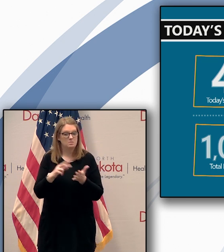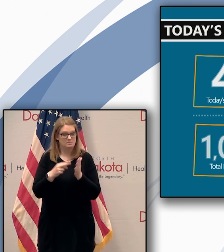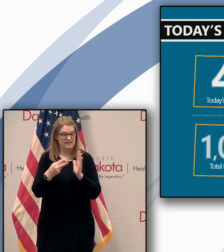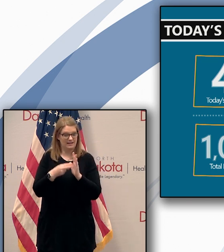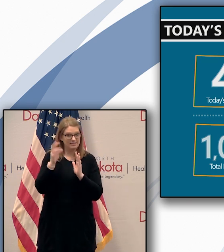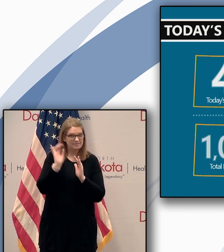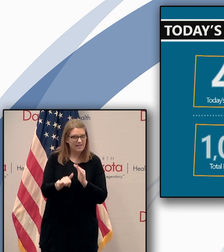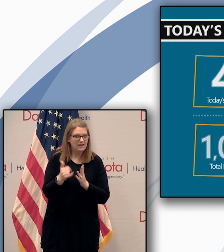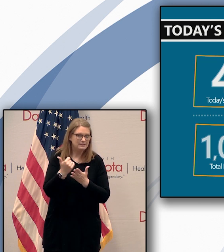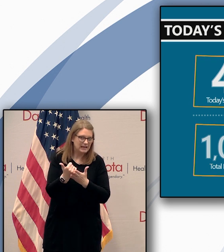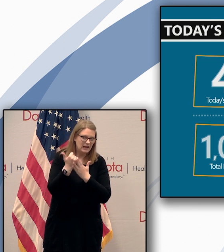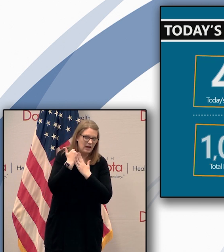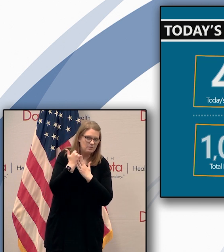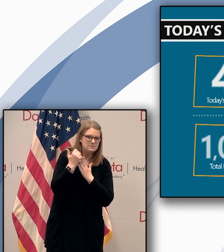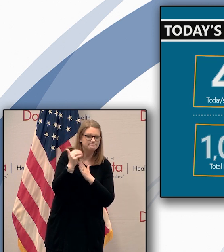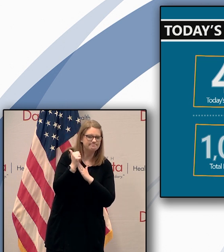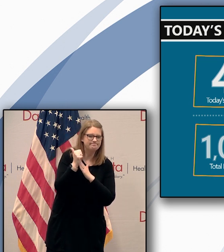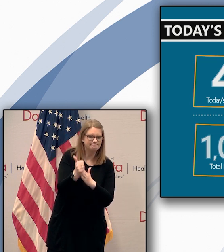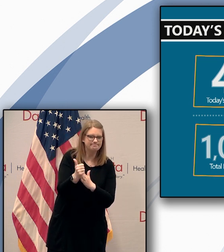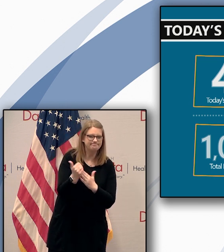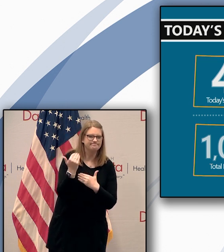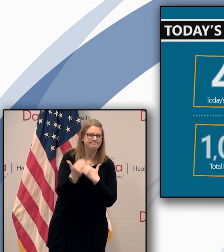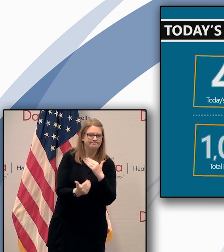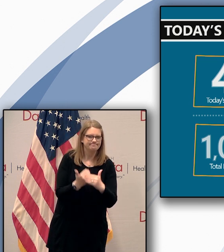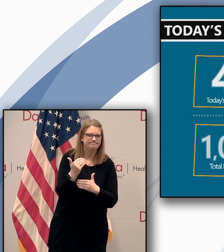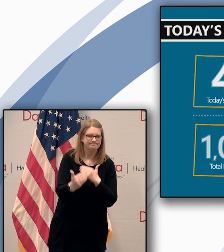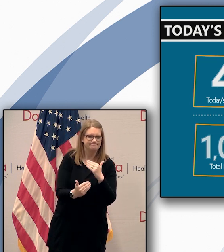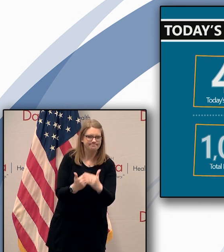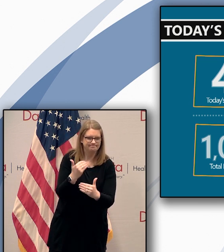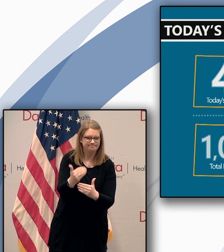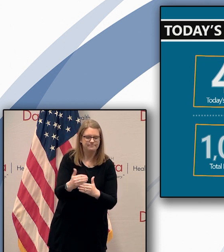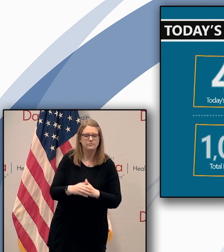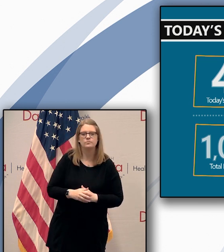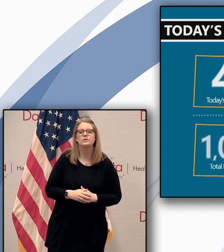as it guides us through these unchartered waters.